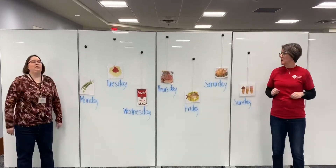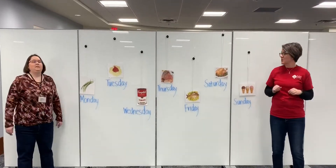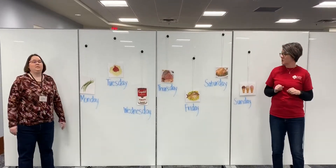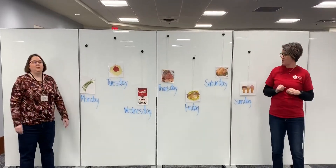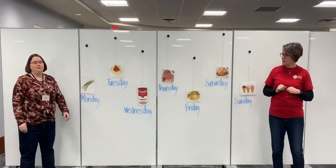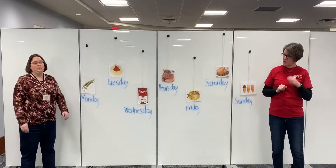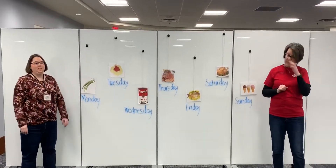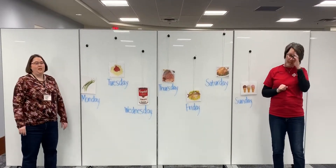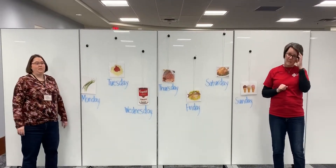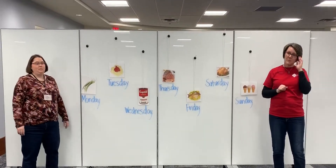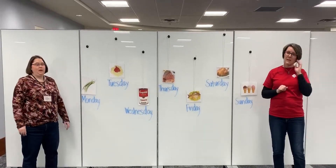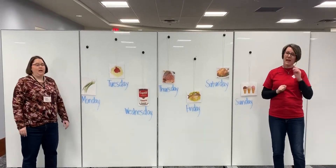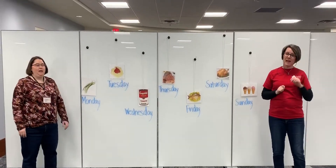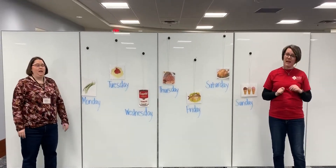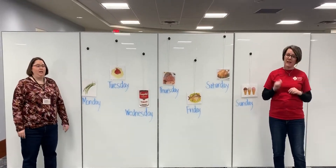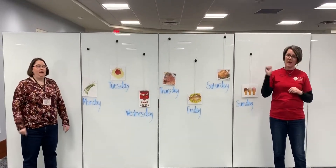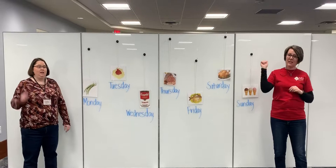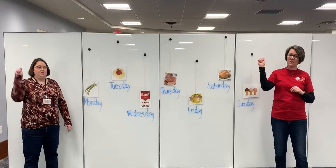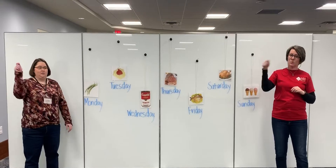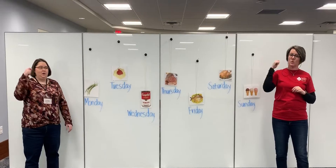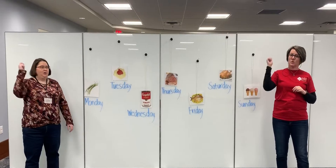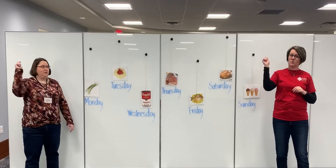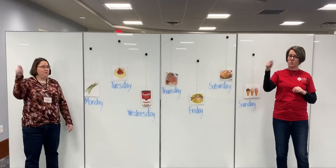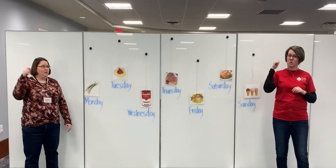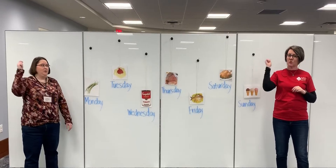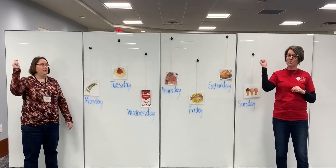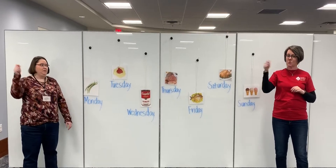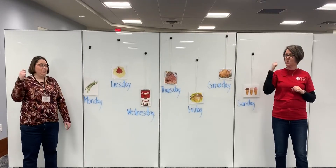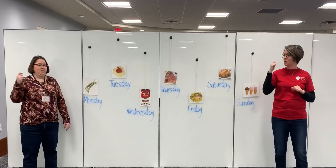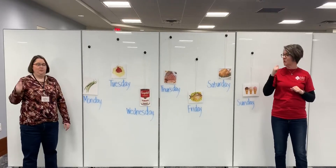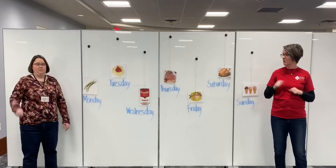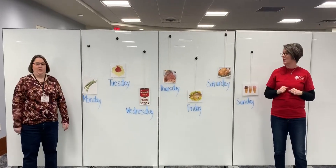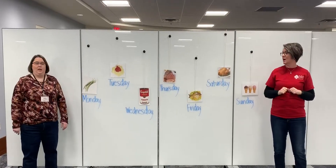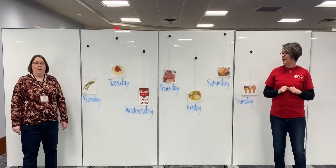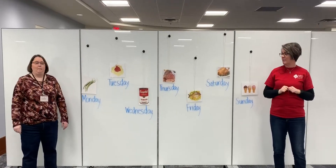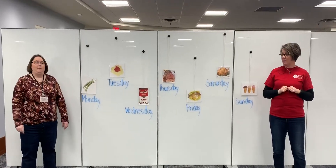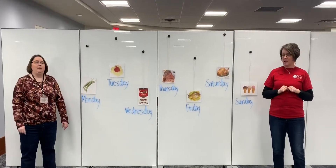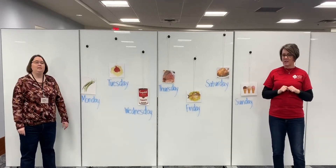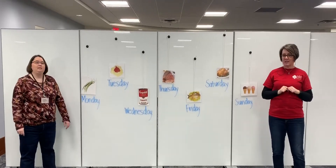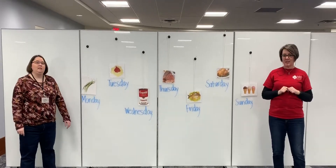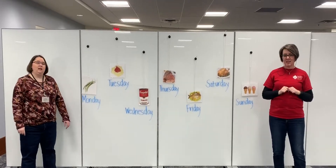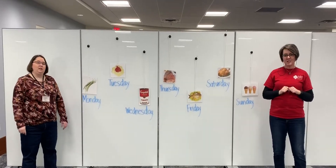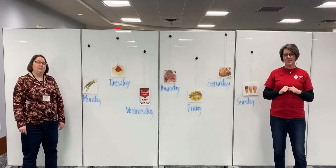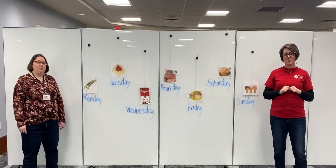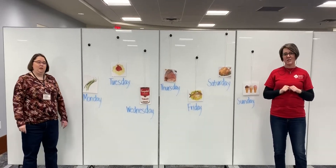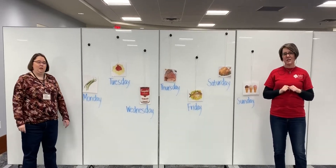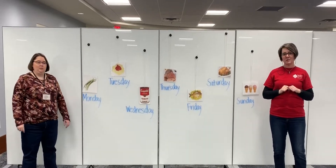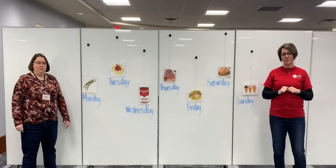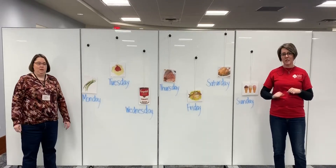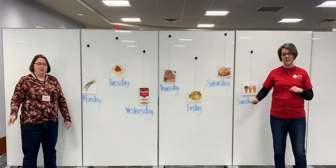Tuesday spaghetti. Twirl, twirl, twirl, twirl. Monday string beans.